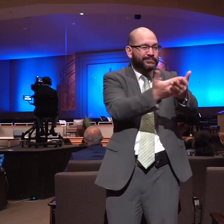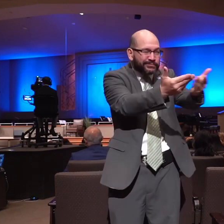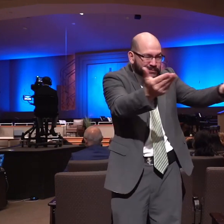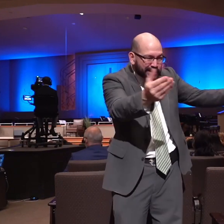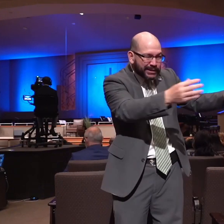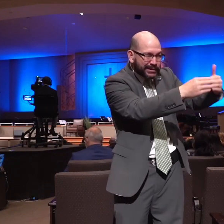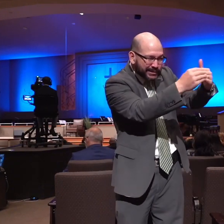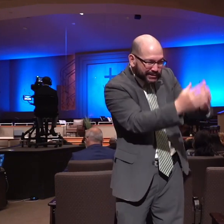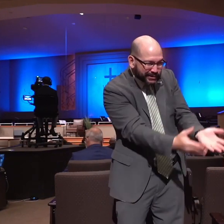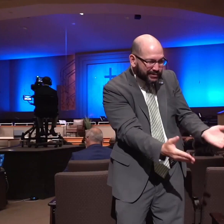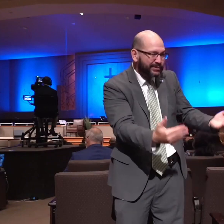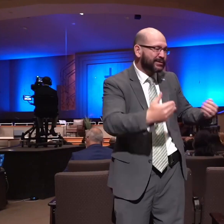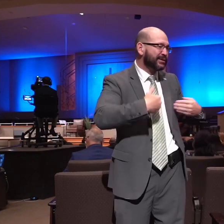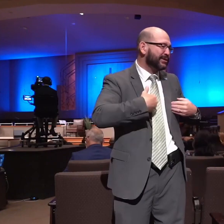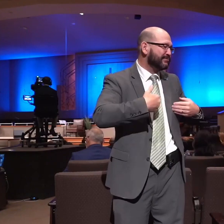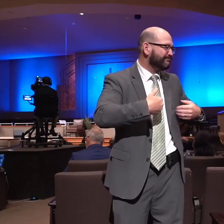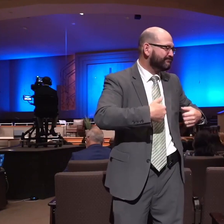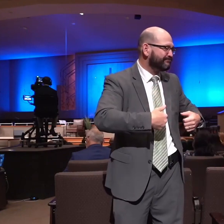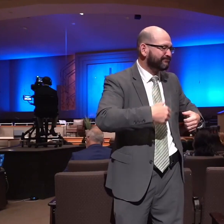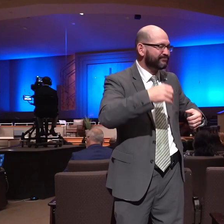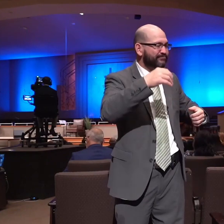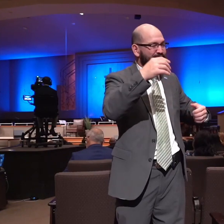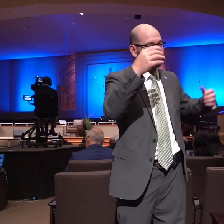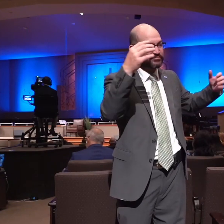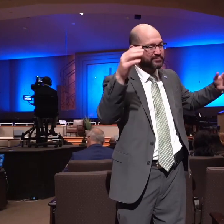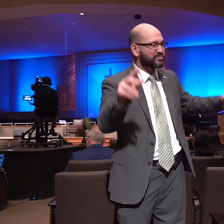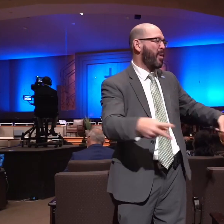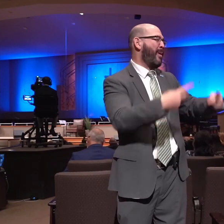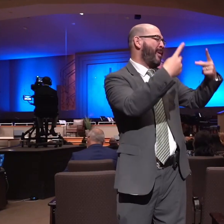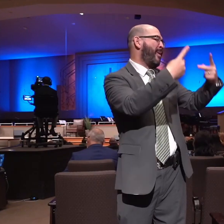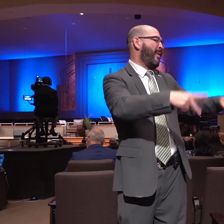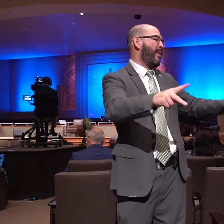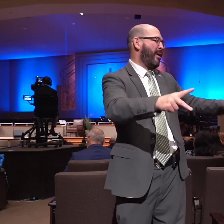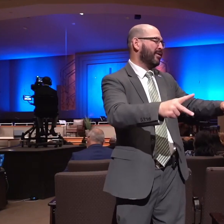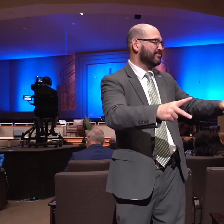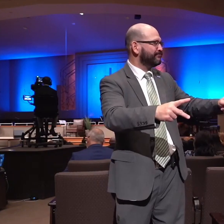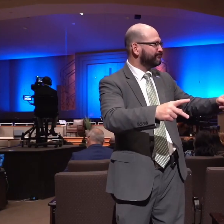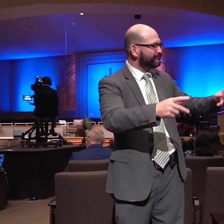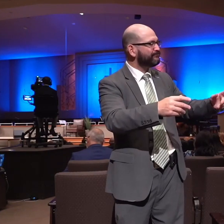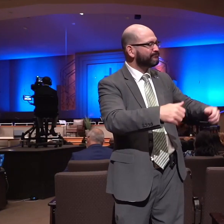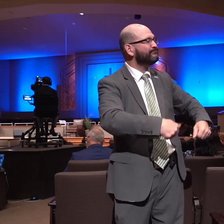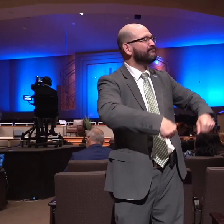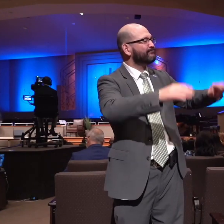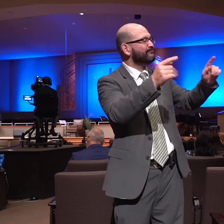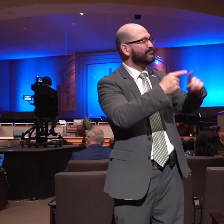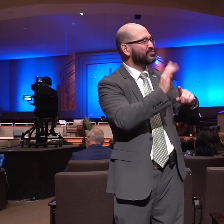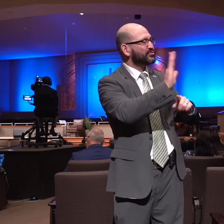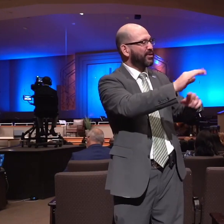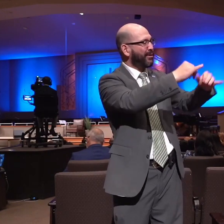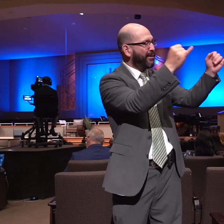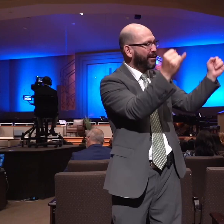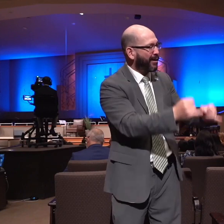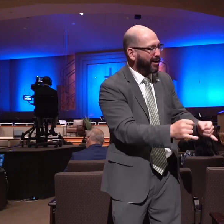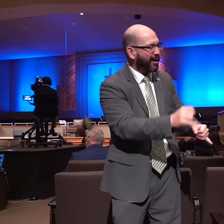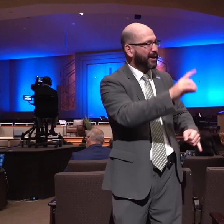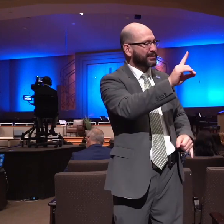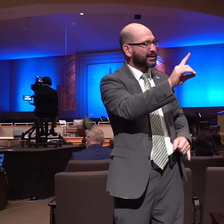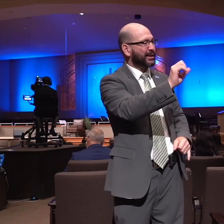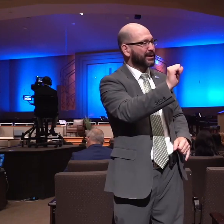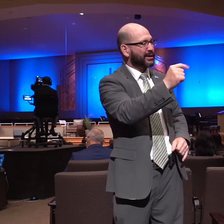offer a great sacrifice unto dagon their god and to rejoice for they said our god hath delivered samson our enemy into our